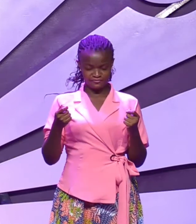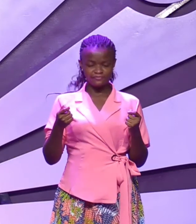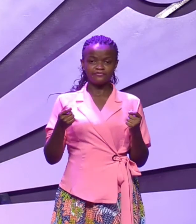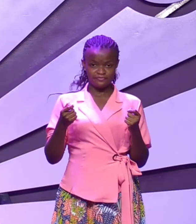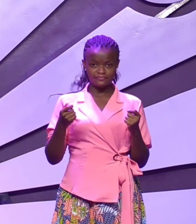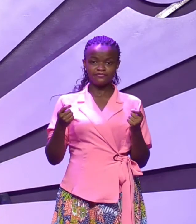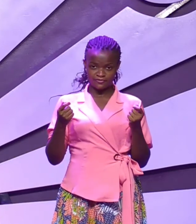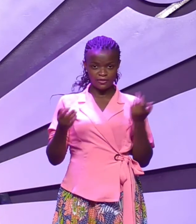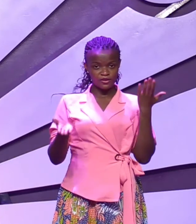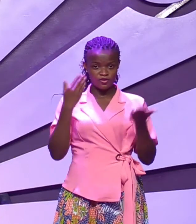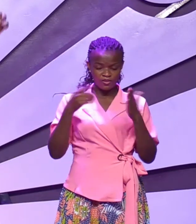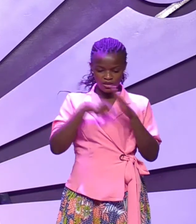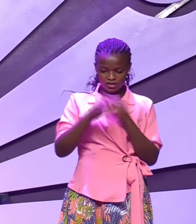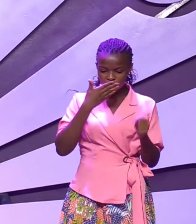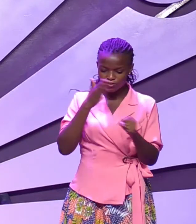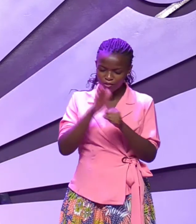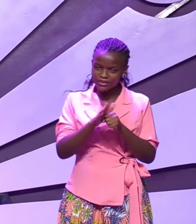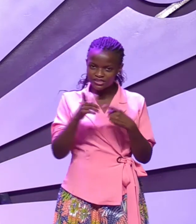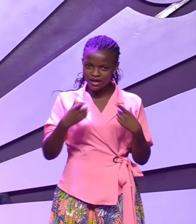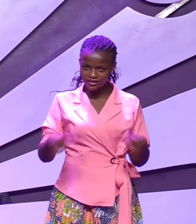You may enter the promised land